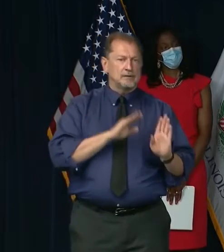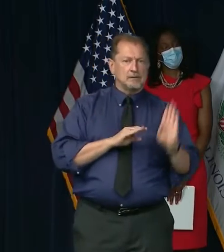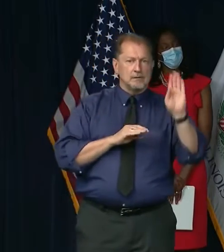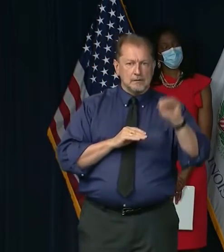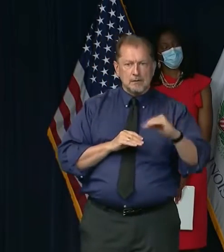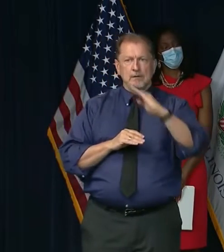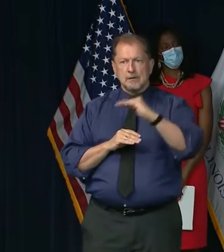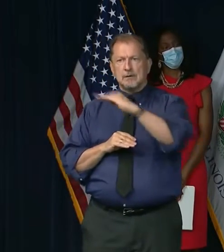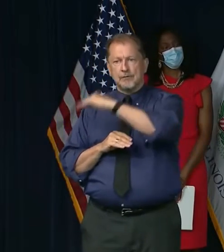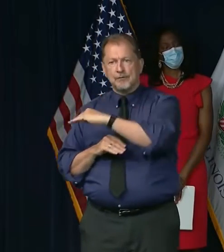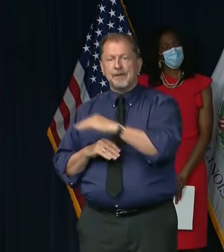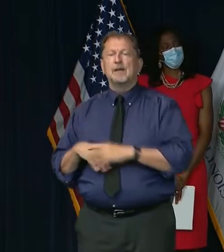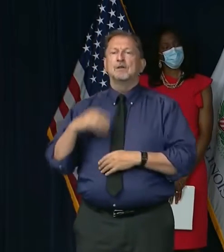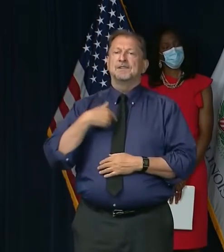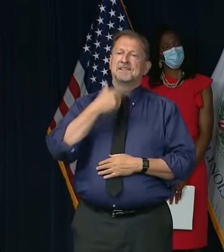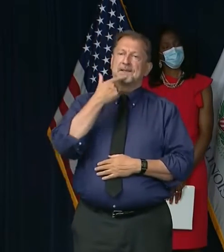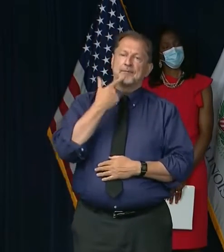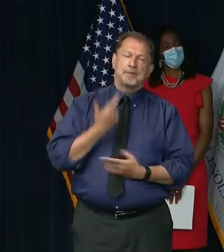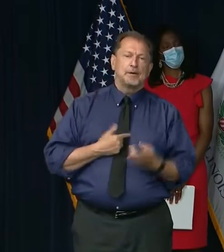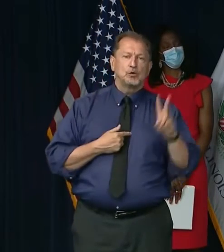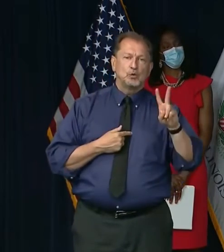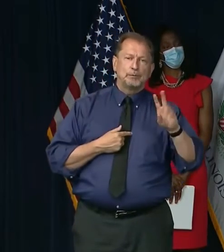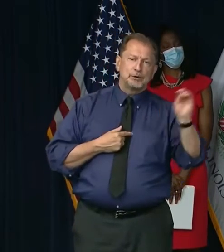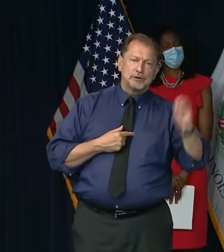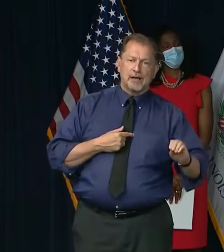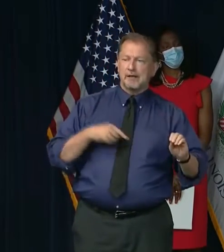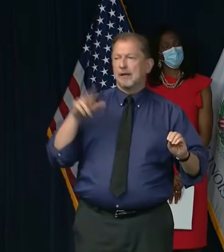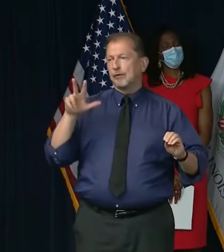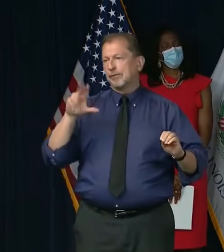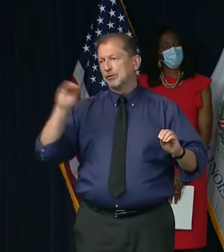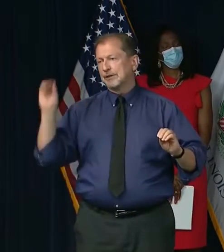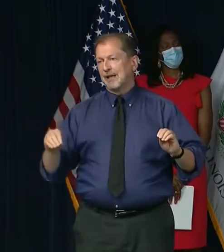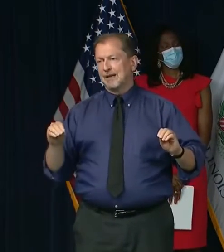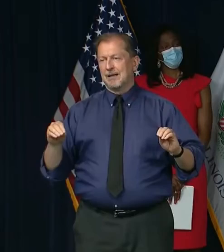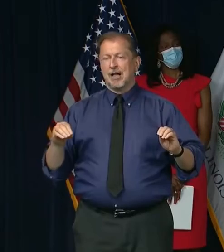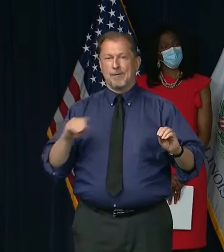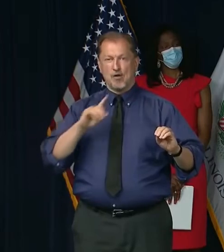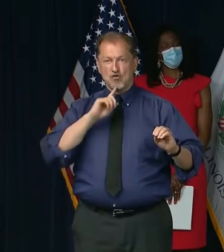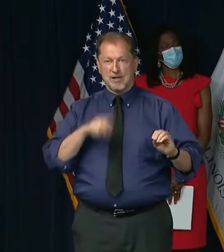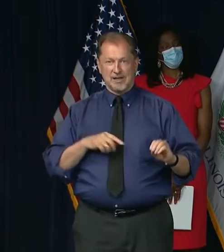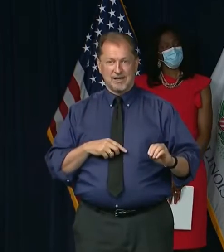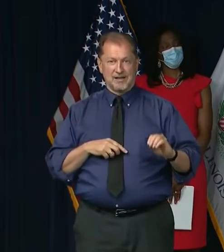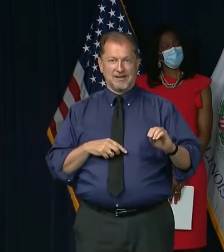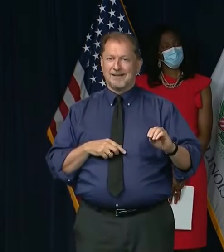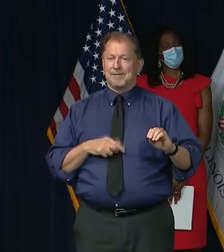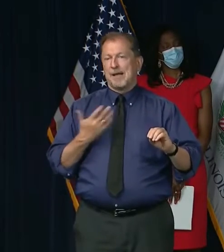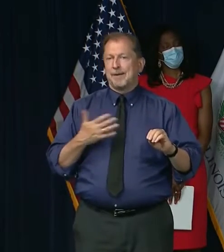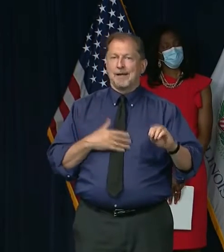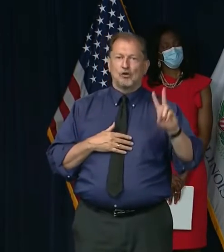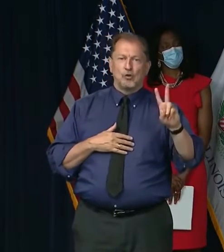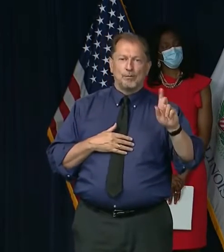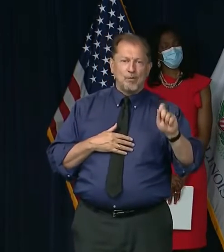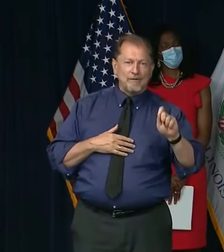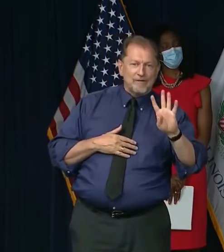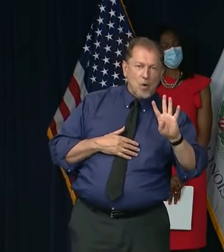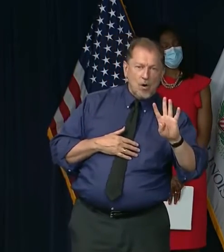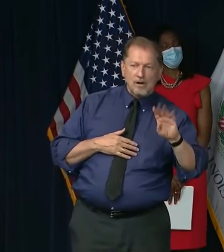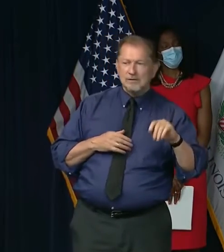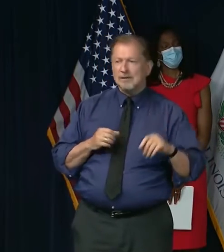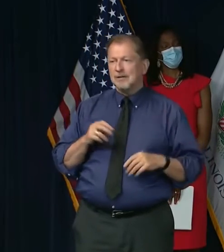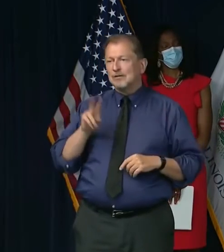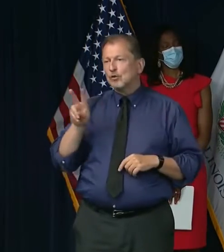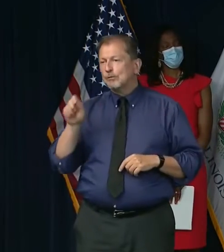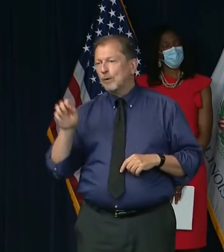numbers, 2%, 3%, but actually underneath that it's 2.4% or 2.6%.